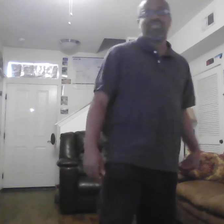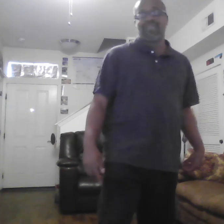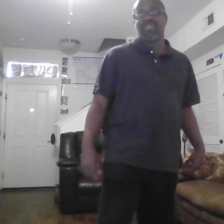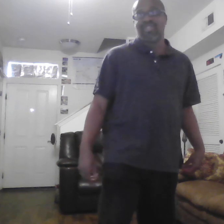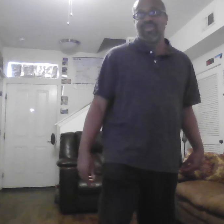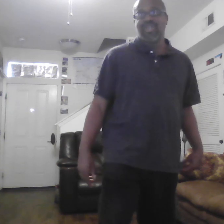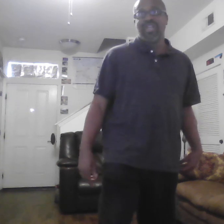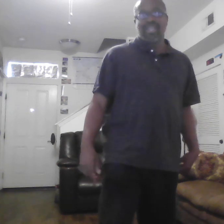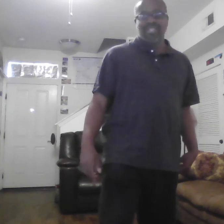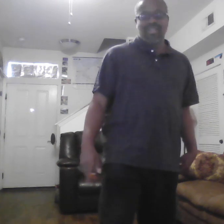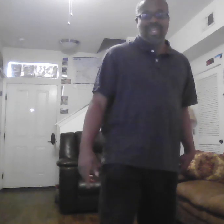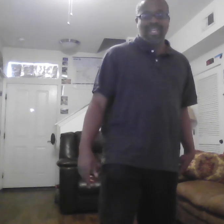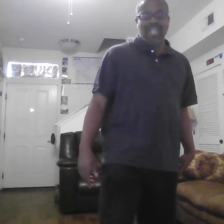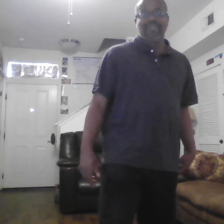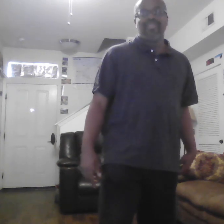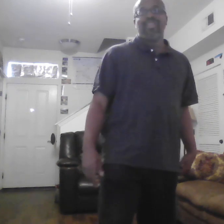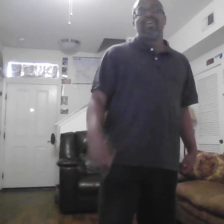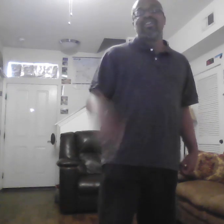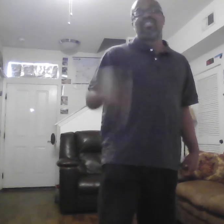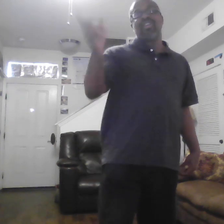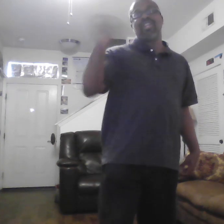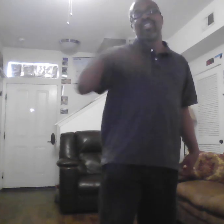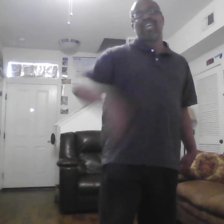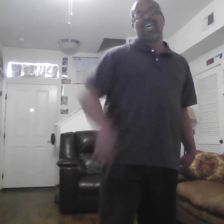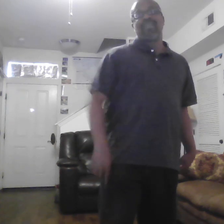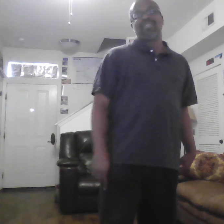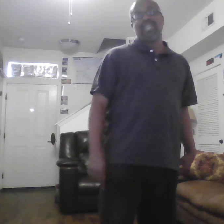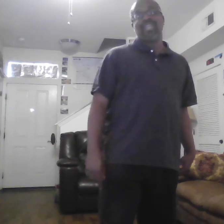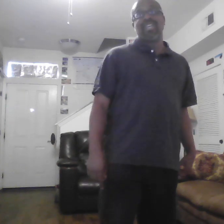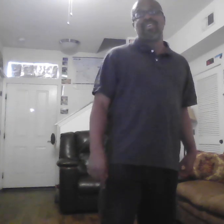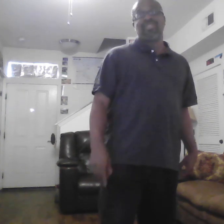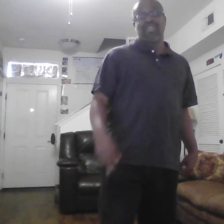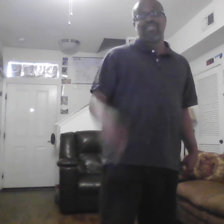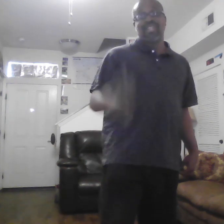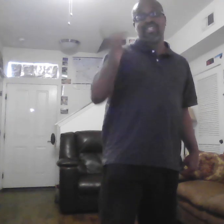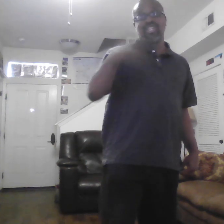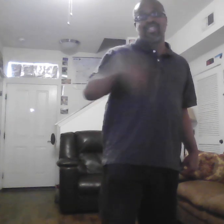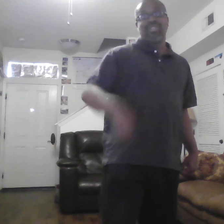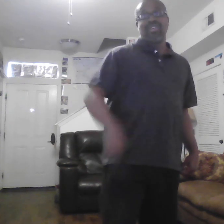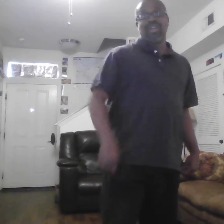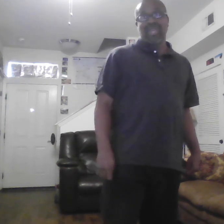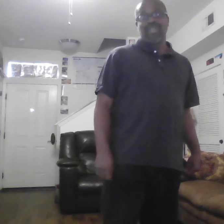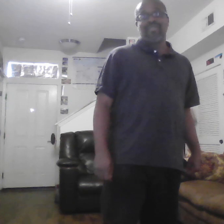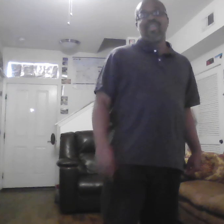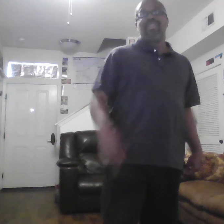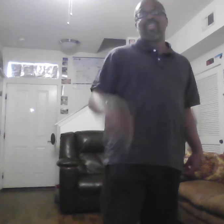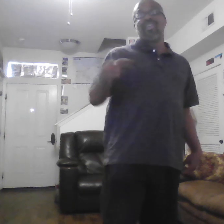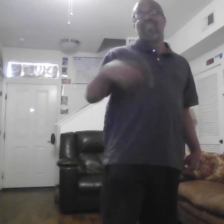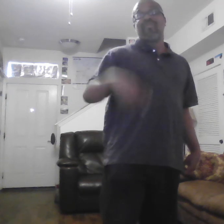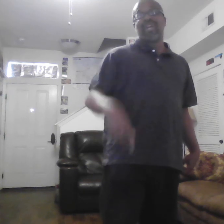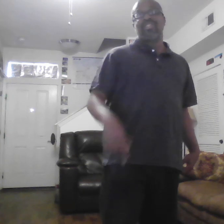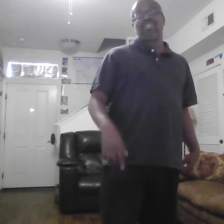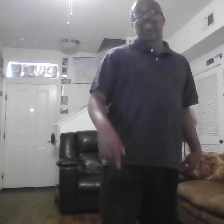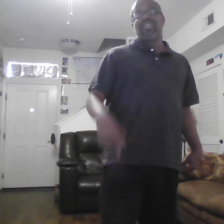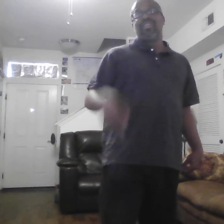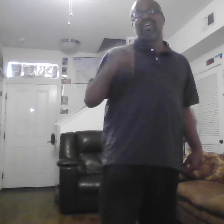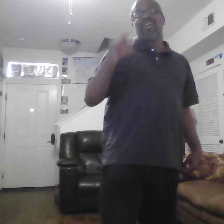seven show and stuff like that until next time take care of yourselves and each other all right thank y'all for watching uh